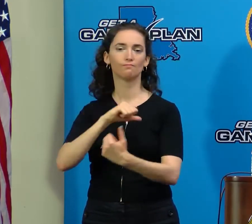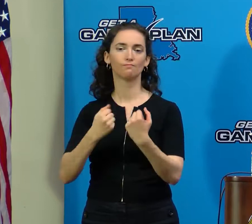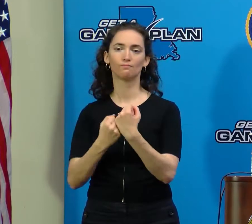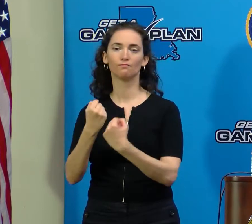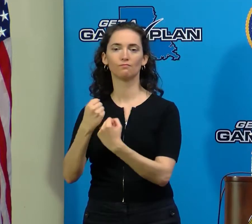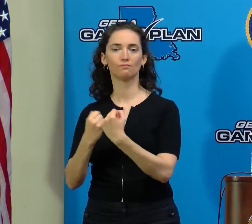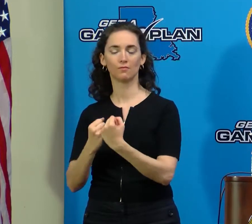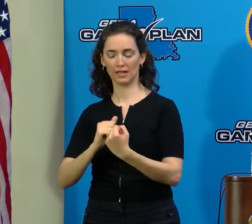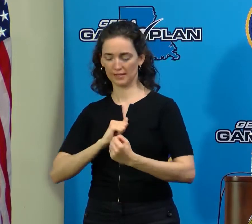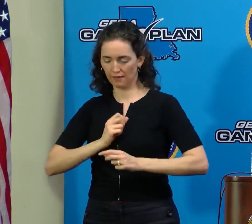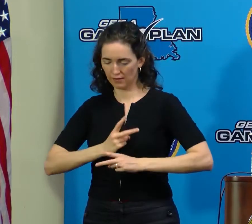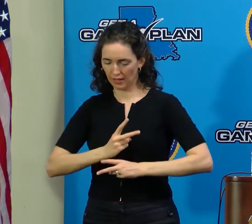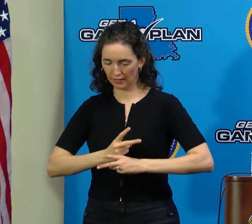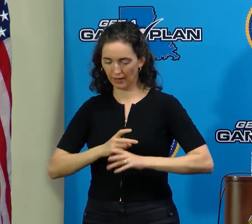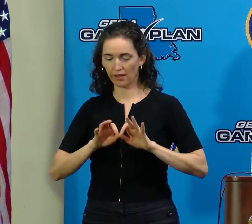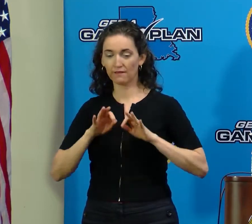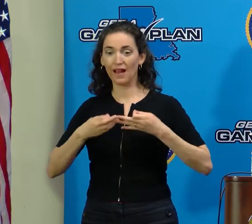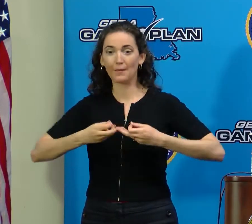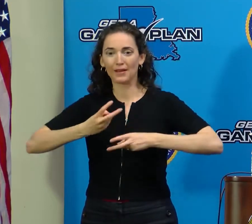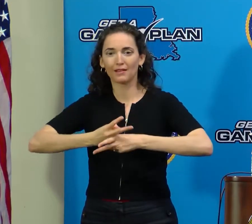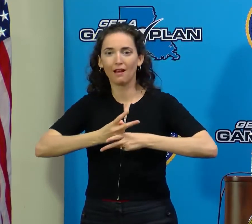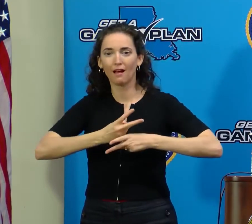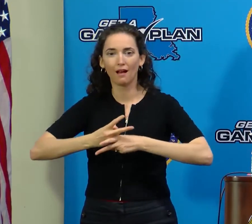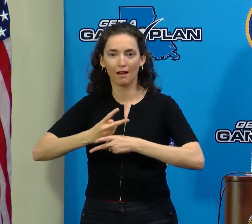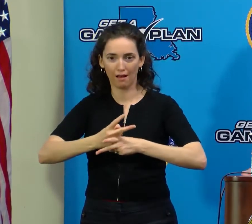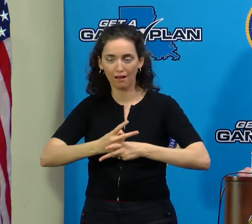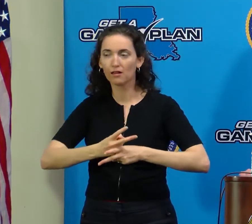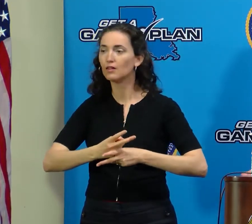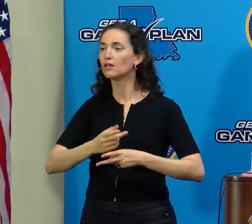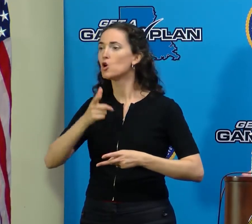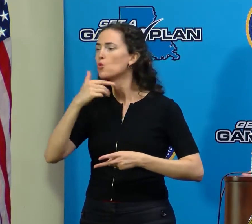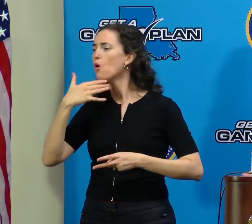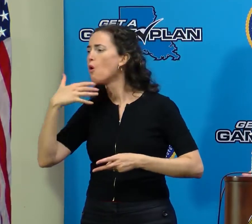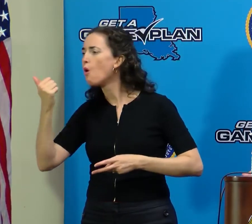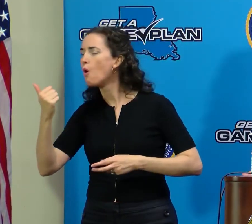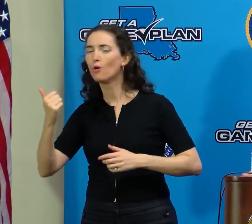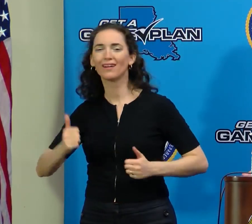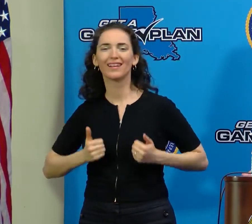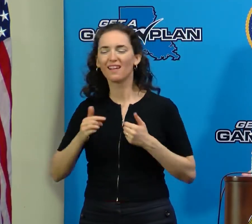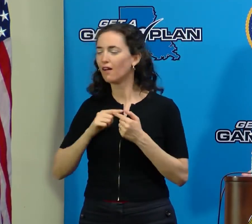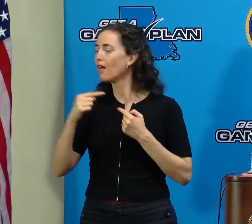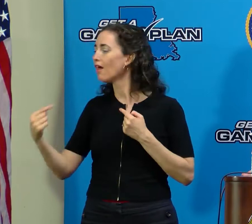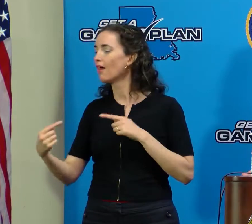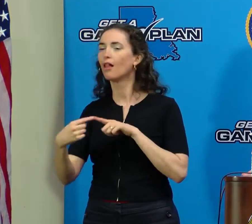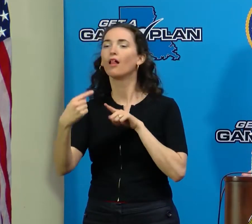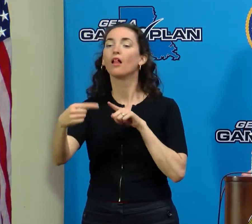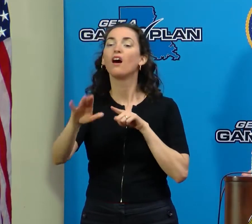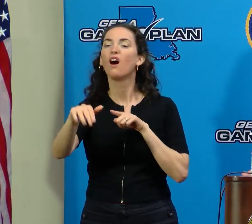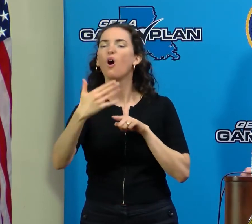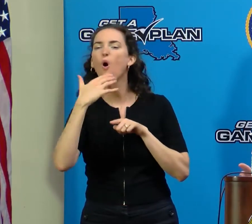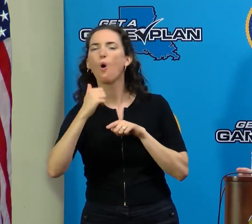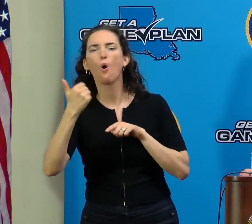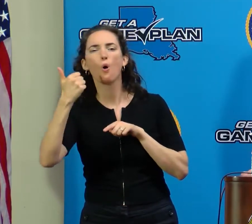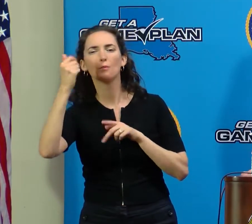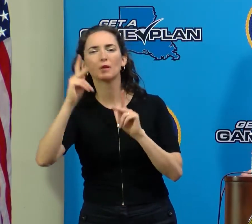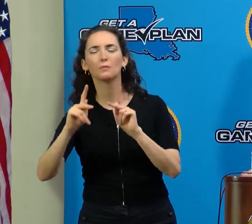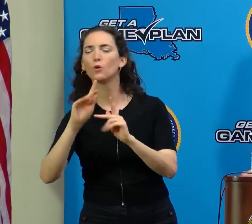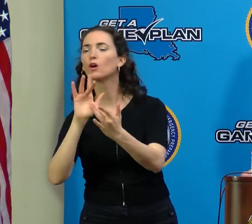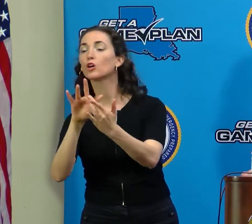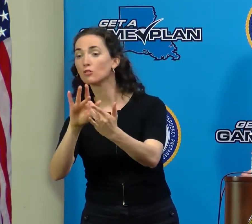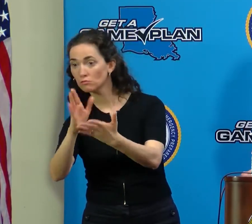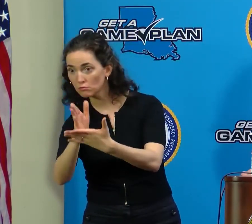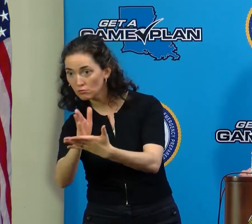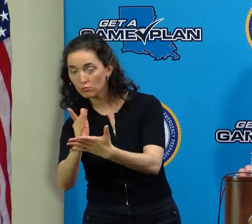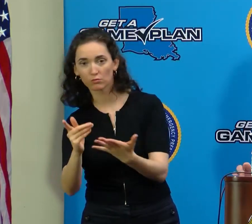Take care of yourself. Take care of your family. Reach out to the elderly couple next door or across the road. Make sure that, to the